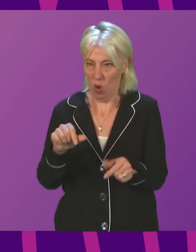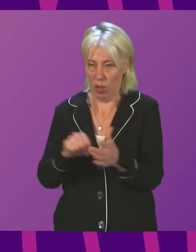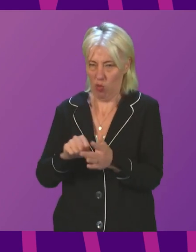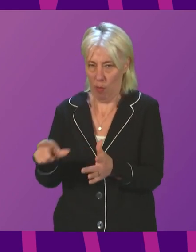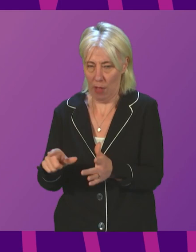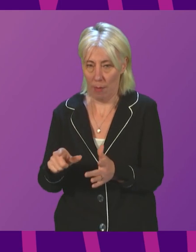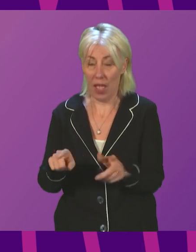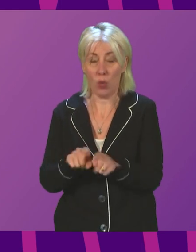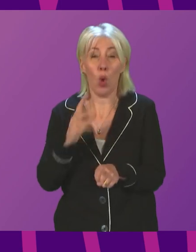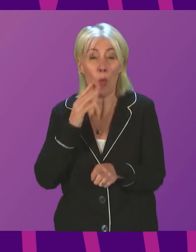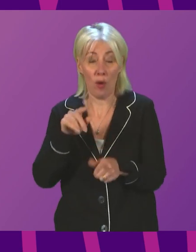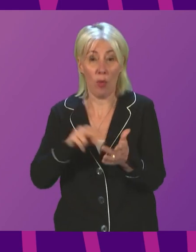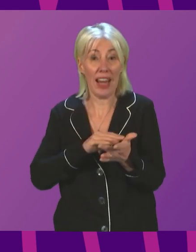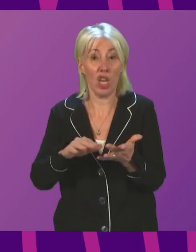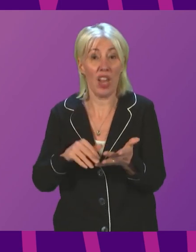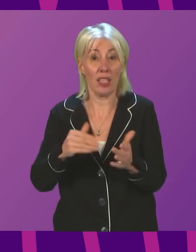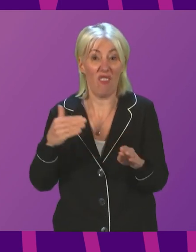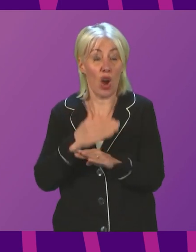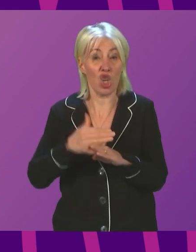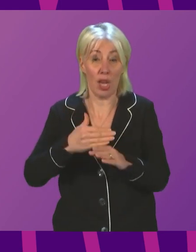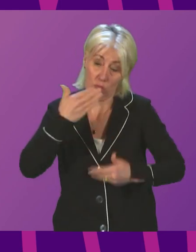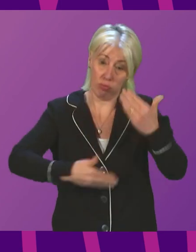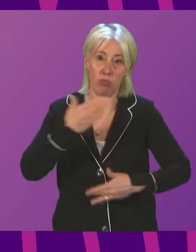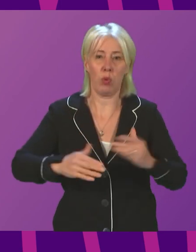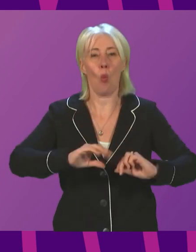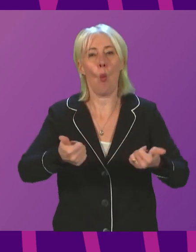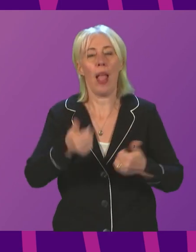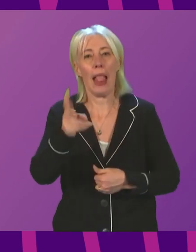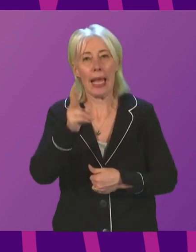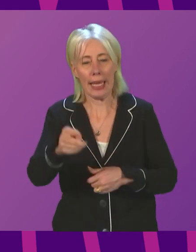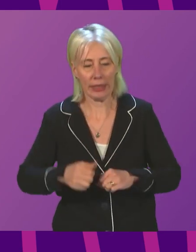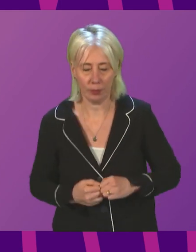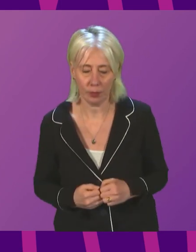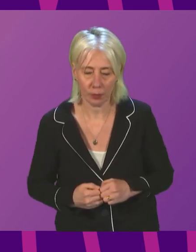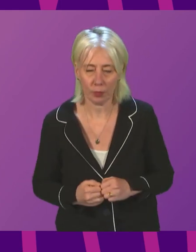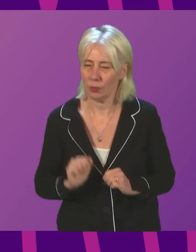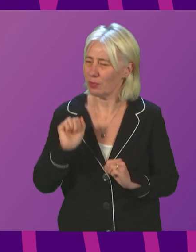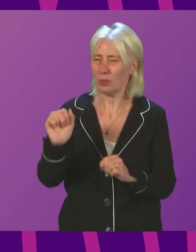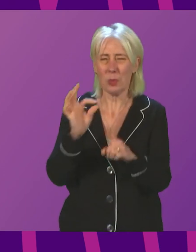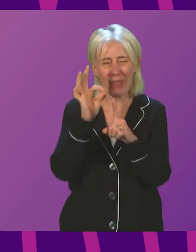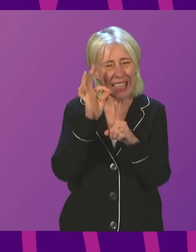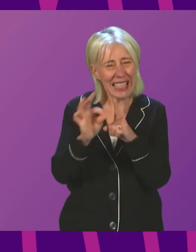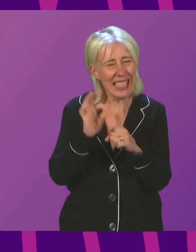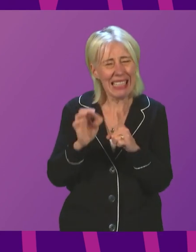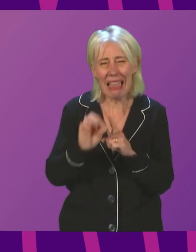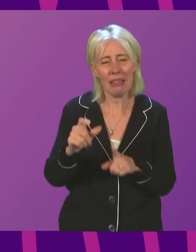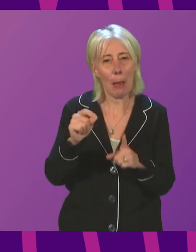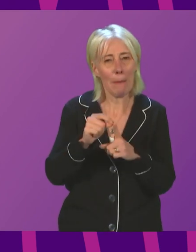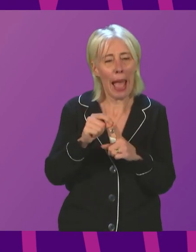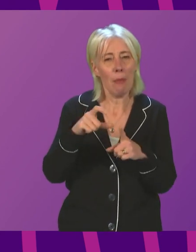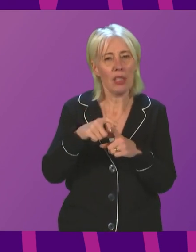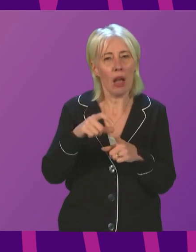functioning health service again? Deputy First Minister. I think the detail that Pam Duncan-Glancy puts on the record in a sense